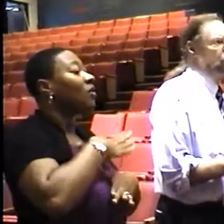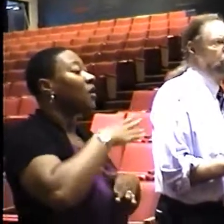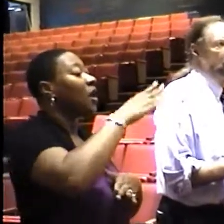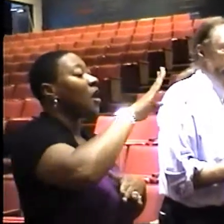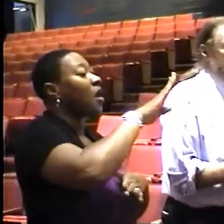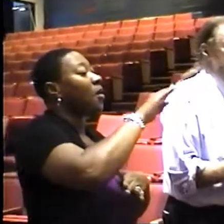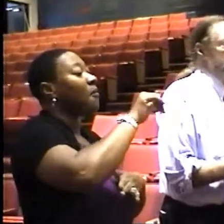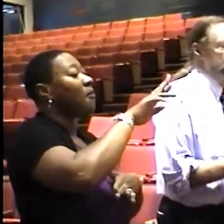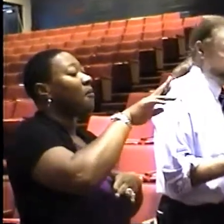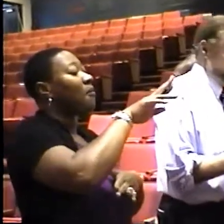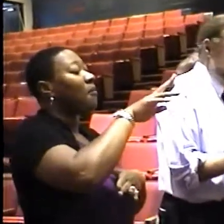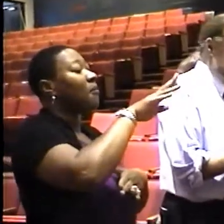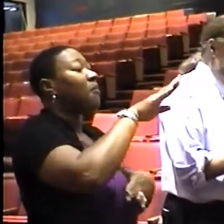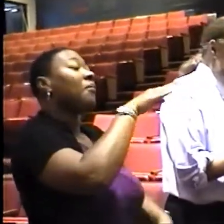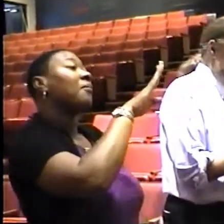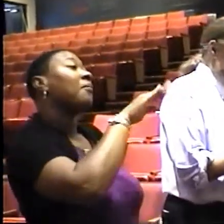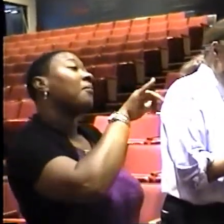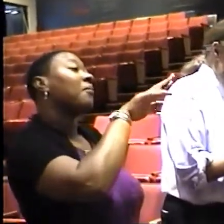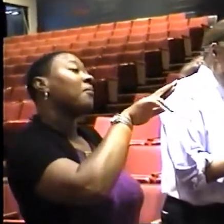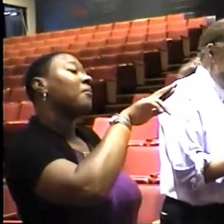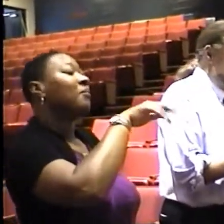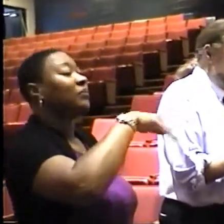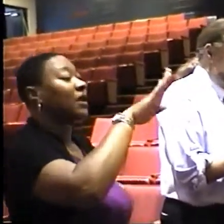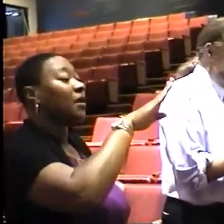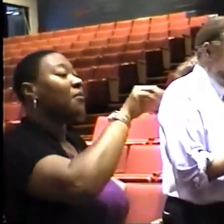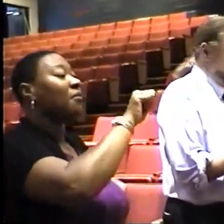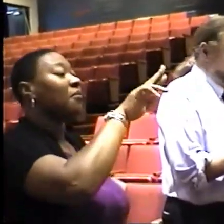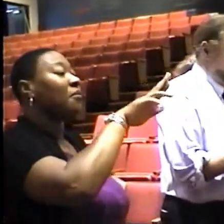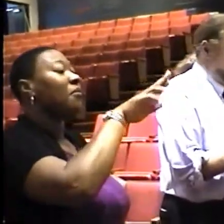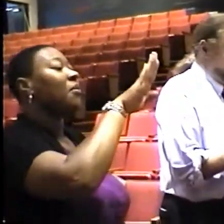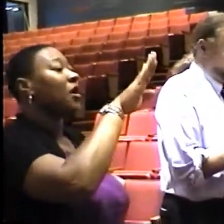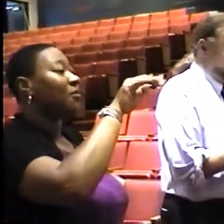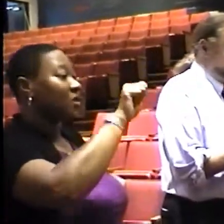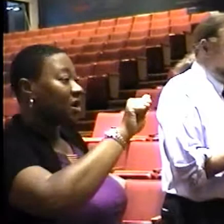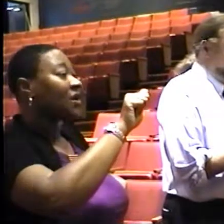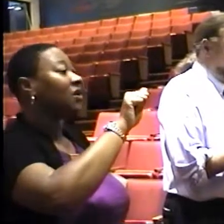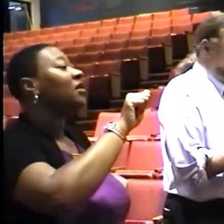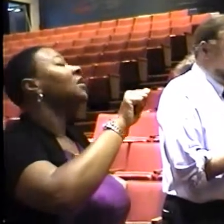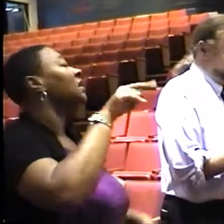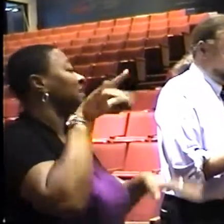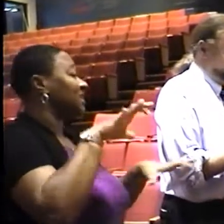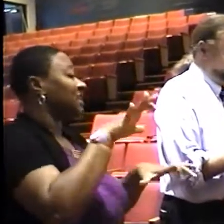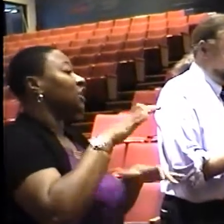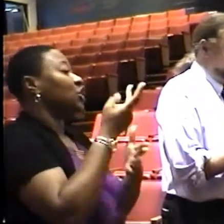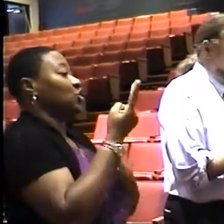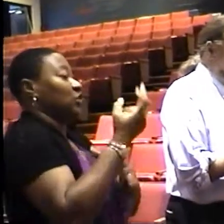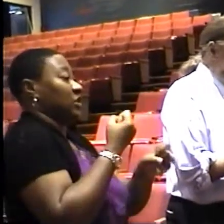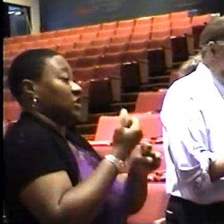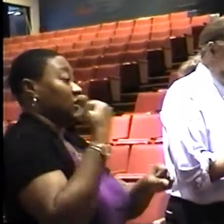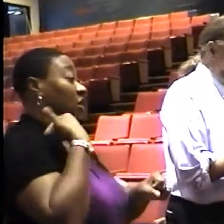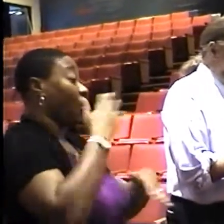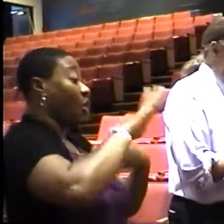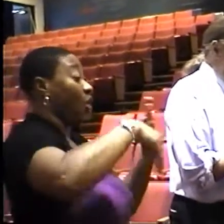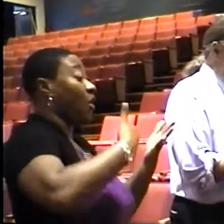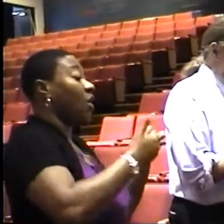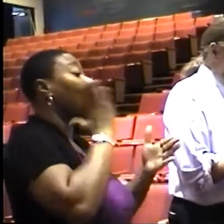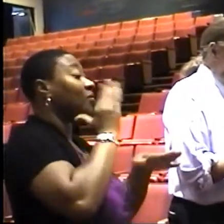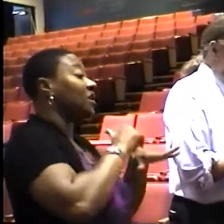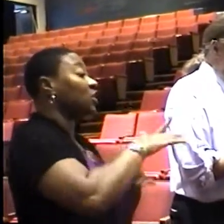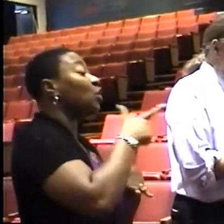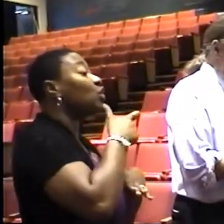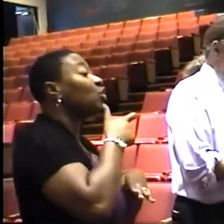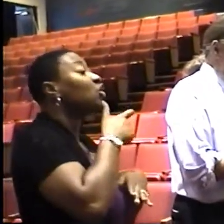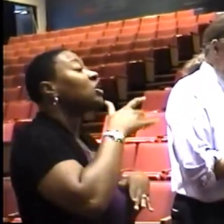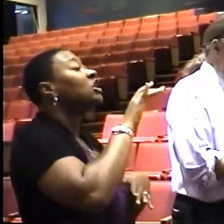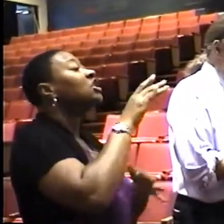Bird Bennett wrote that plan two years ago. It's a super plan. Accordingly, all of the following will be promptly forwarded to Judge John